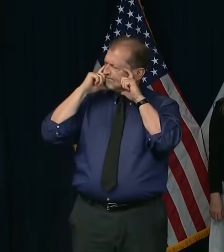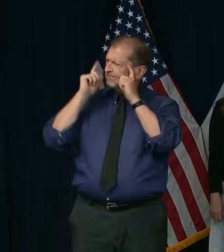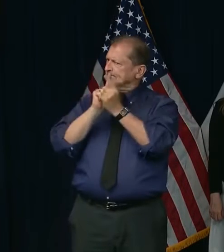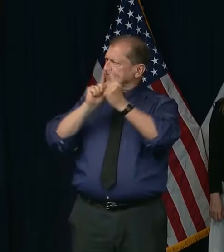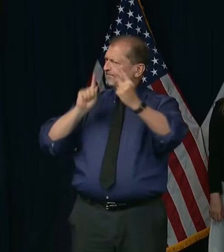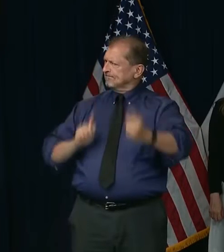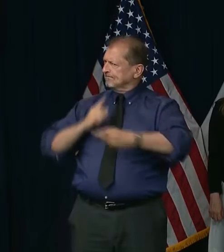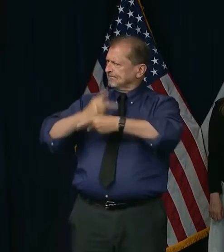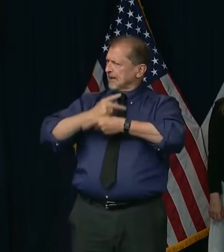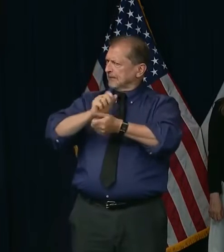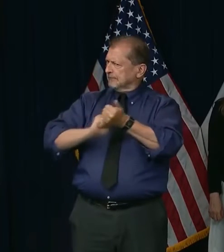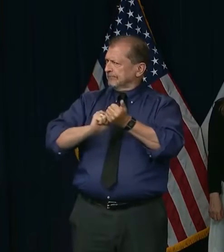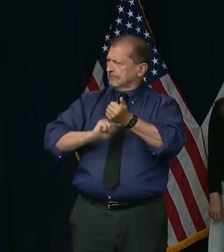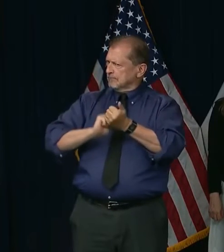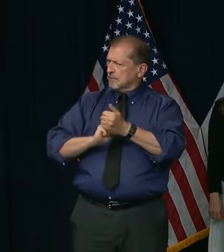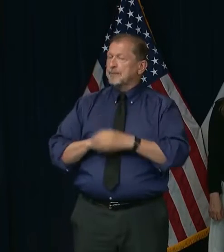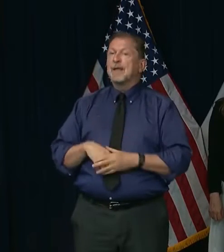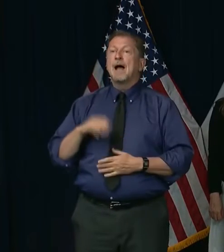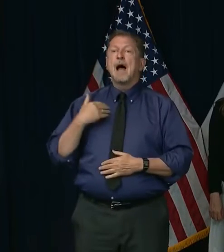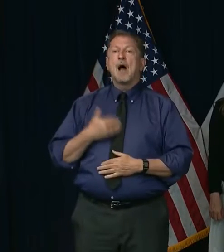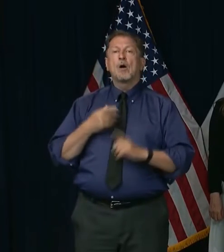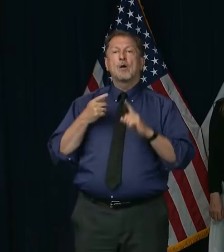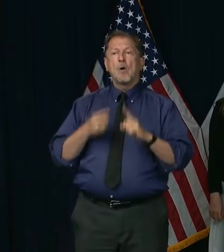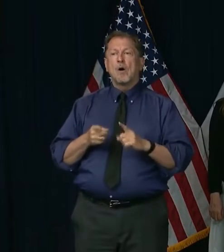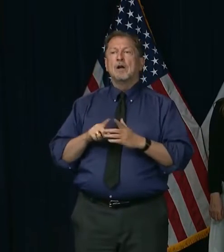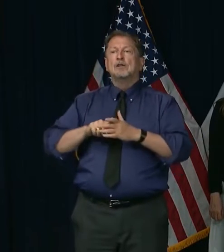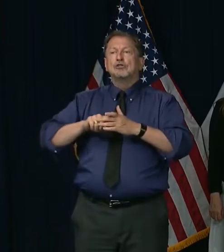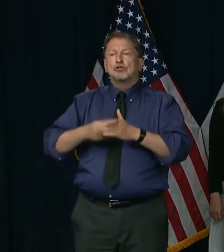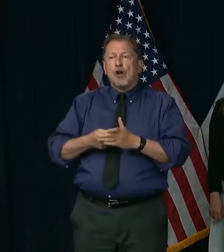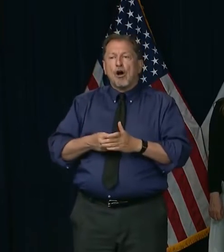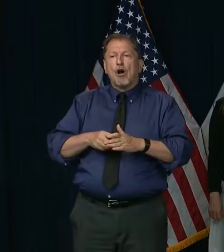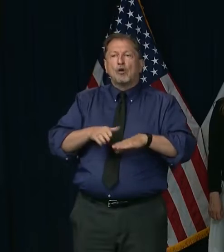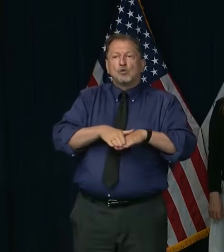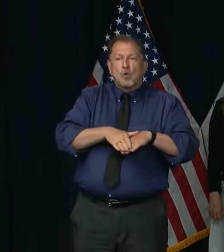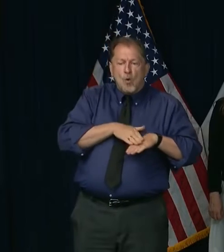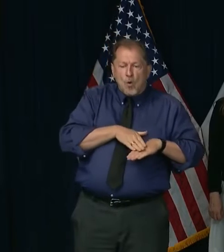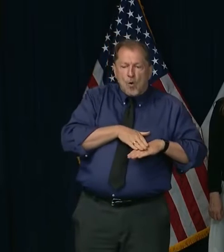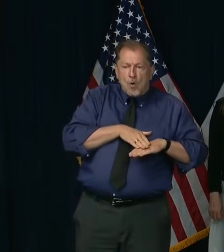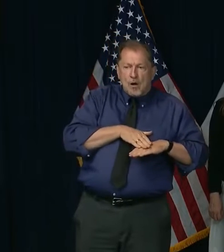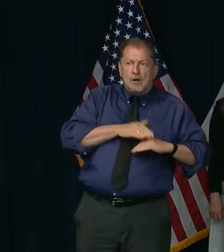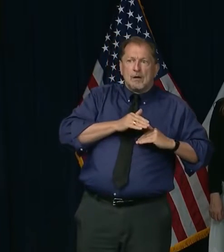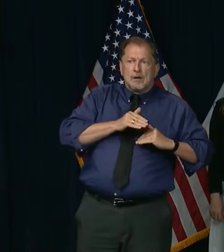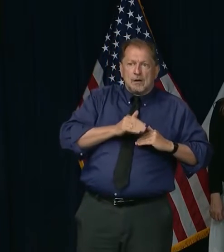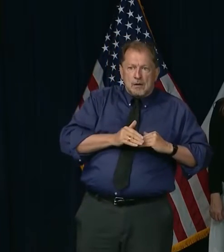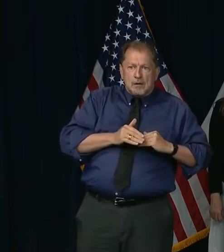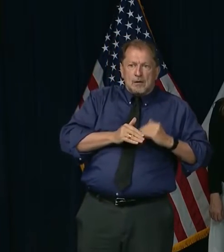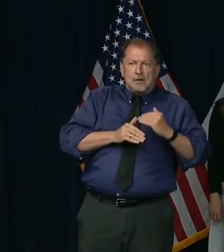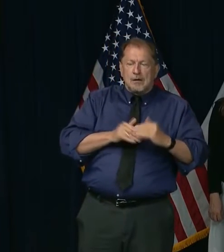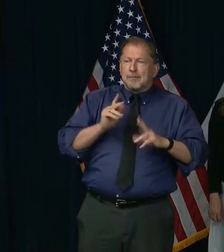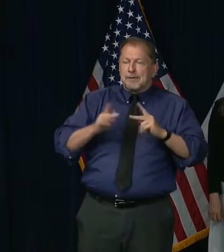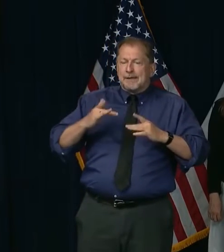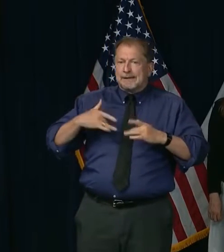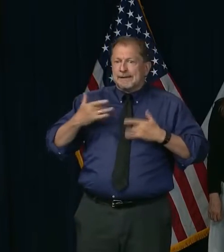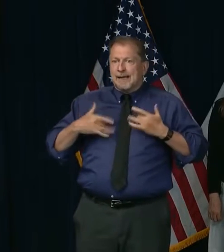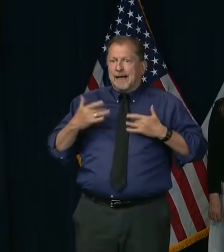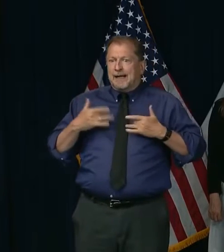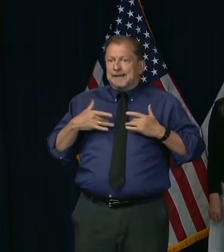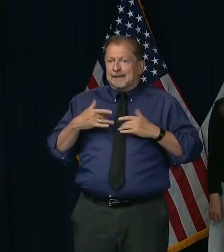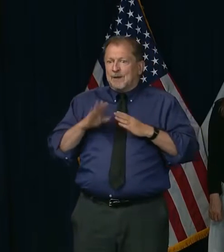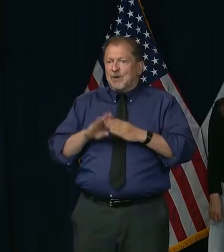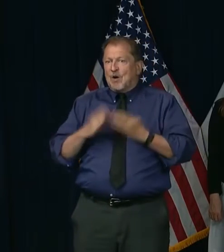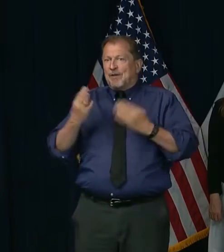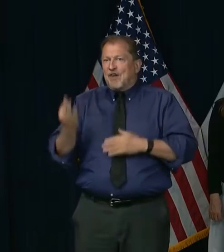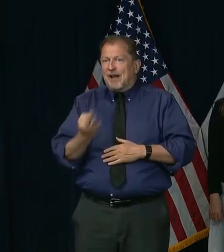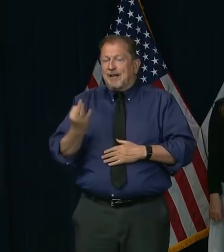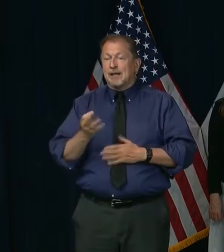of our state, the motto is to start low and go slow. Yes, we are all excited to open, but we're opening with